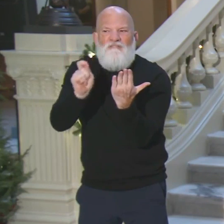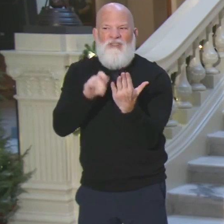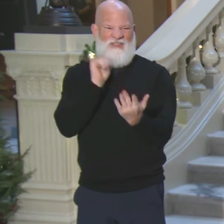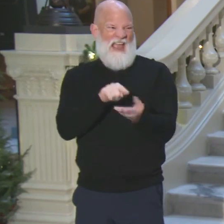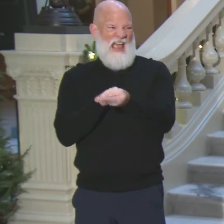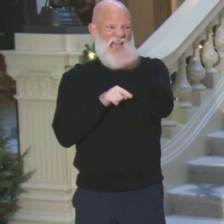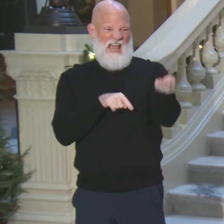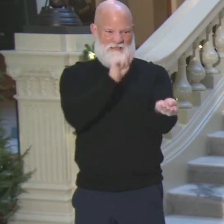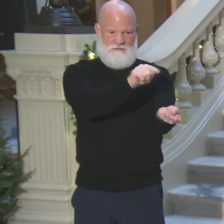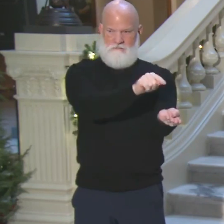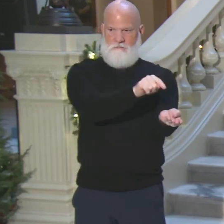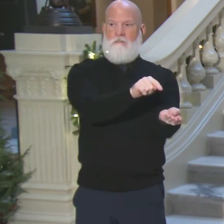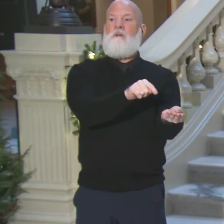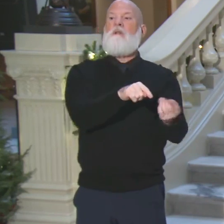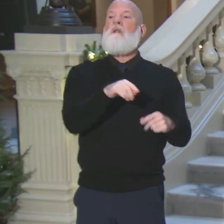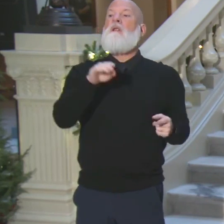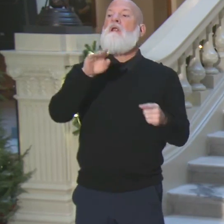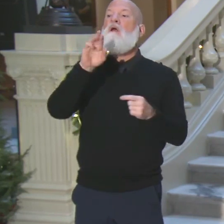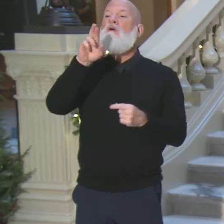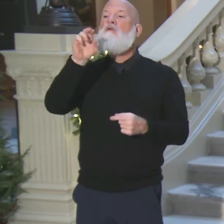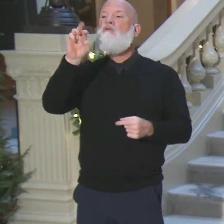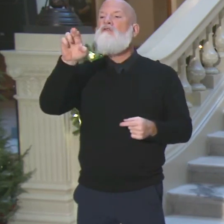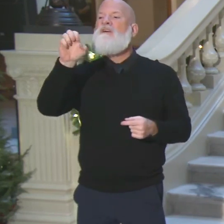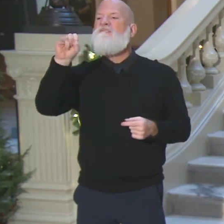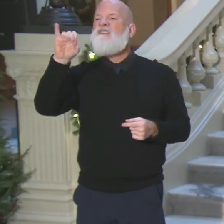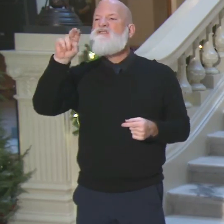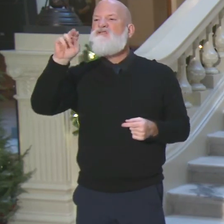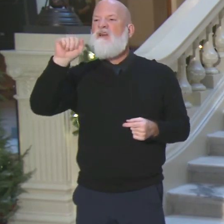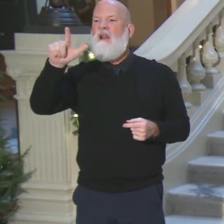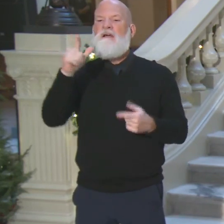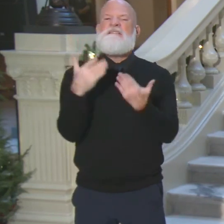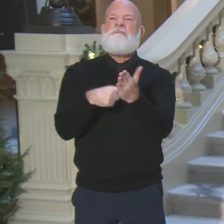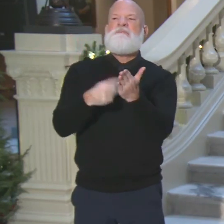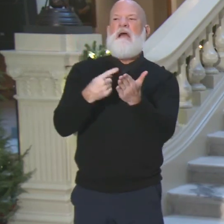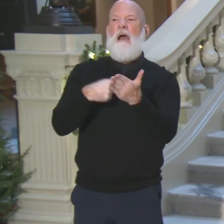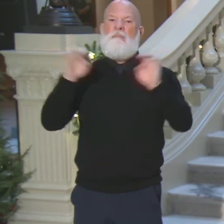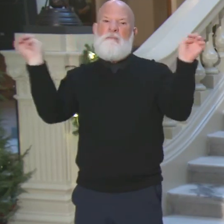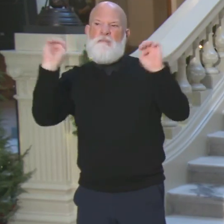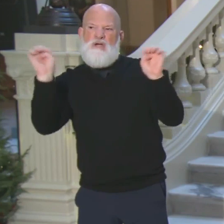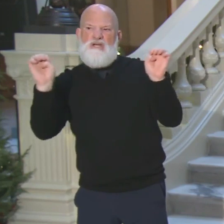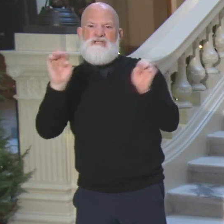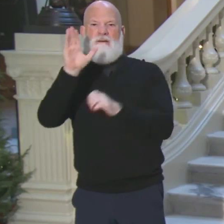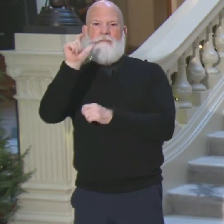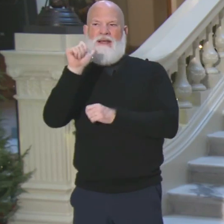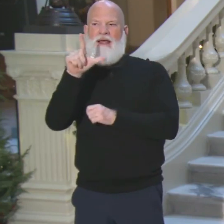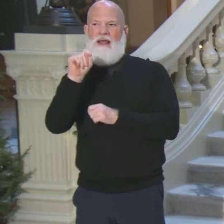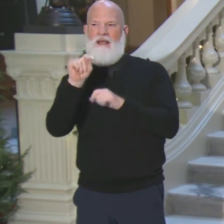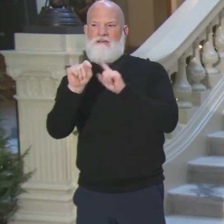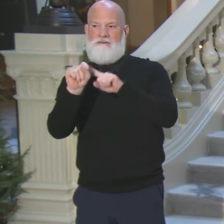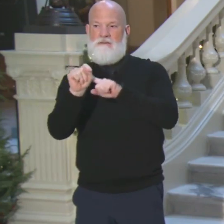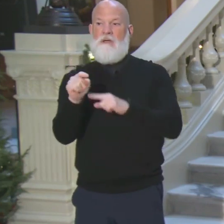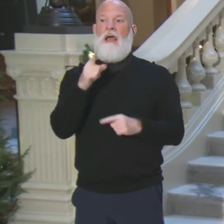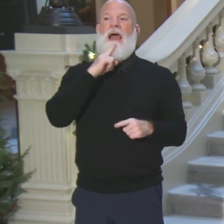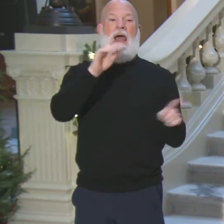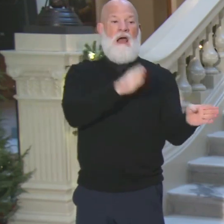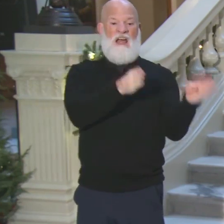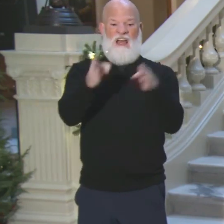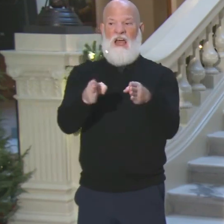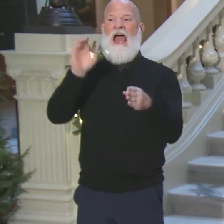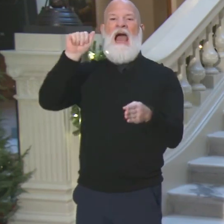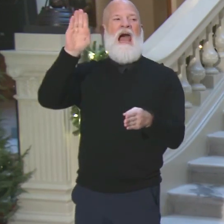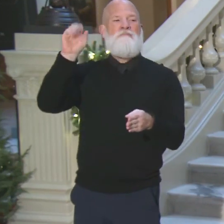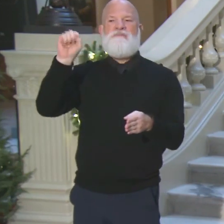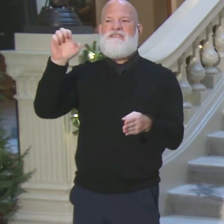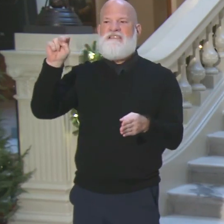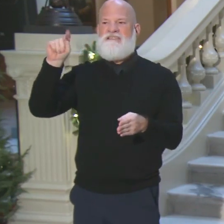the provisionals, occasionally the emergency ballots, if you don't have the regular ballots going, and then the absentee by mail. That's one.